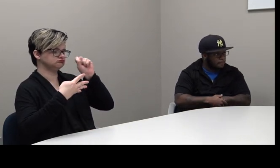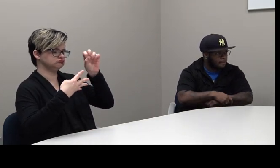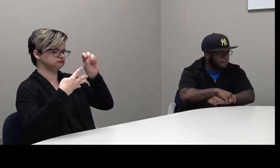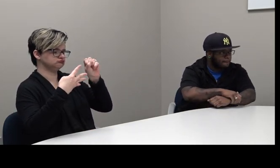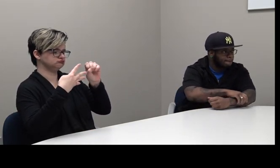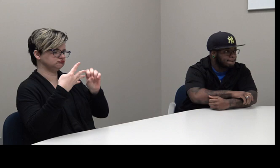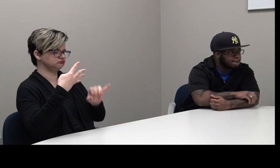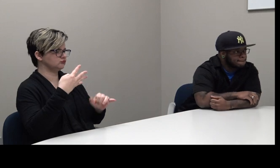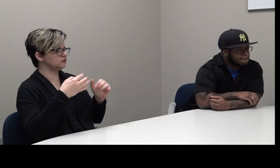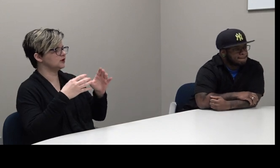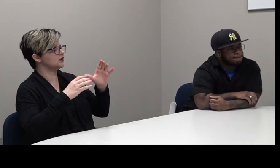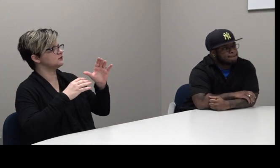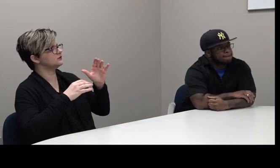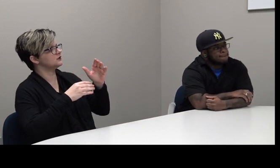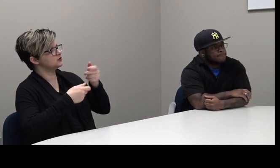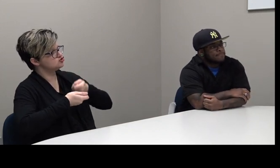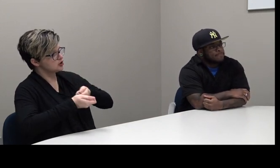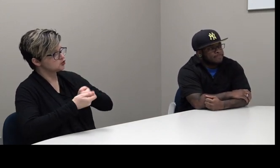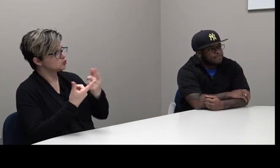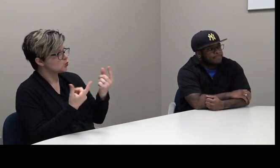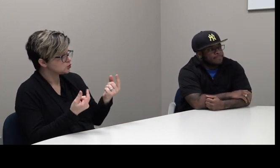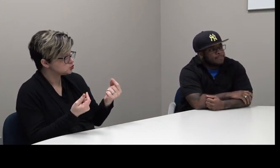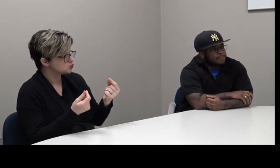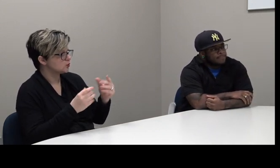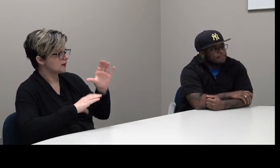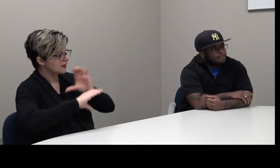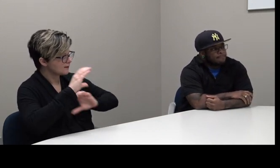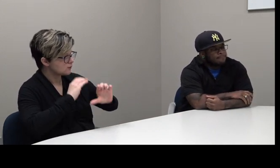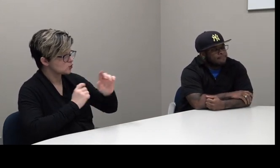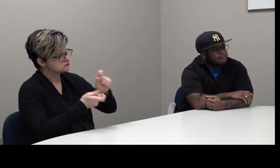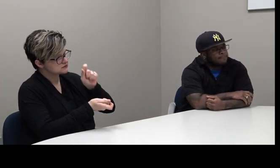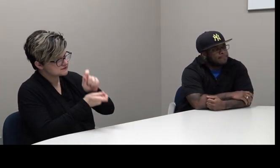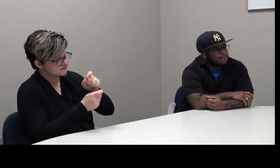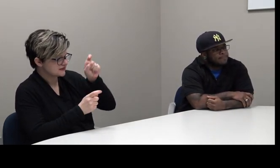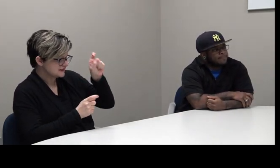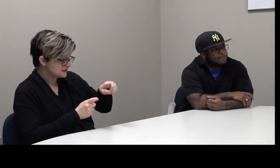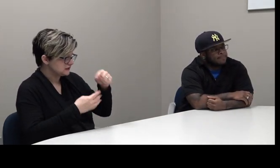like to use the right chemicals, what to clean, things of that nature.